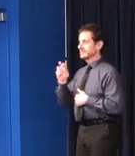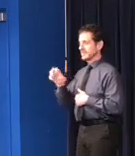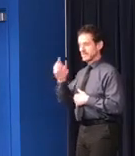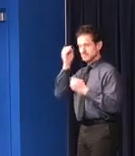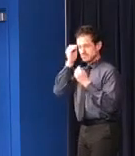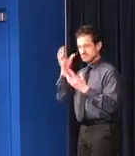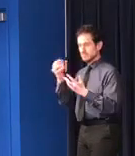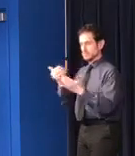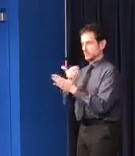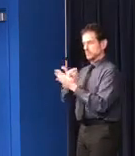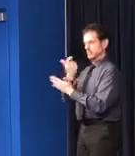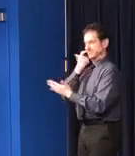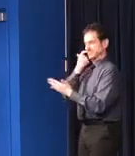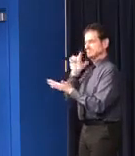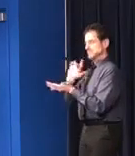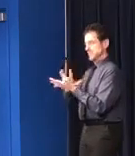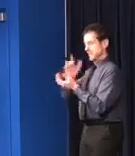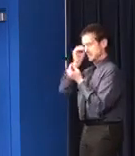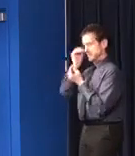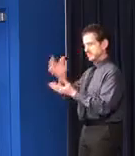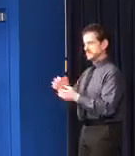update. Dr. Ngozi Ezeke,